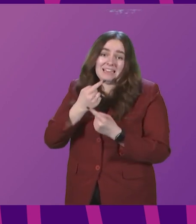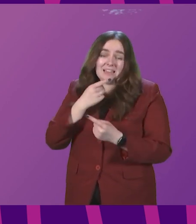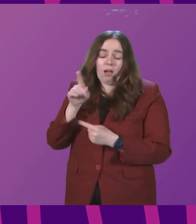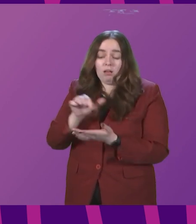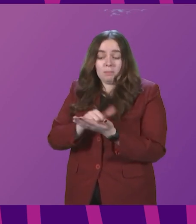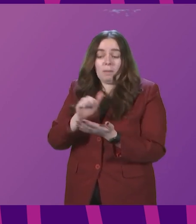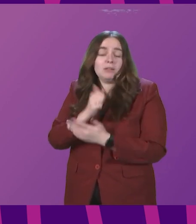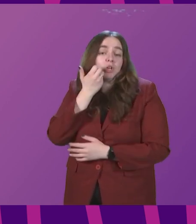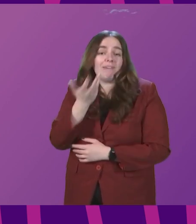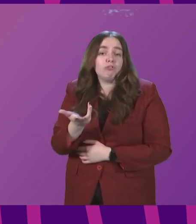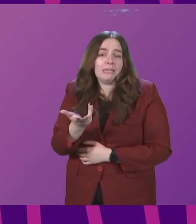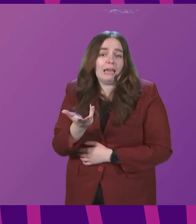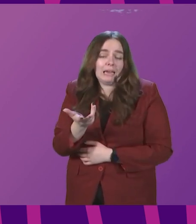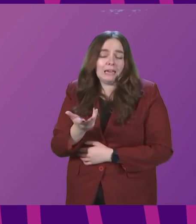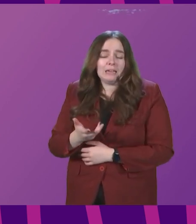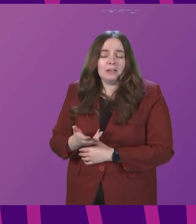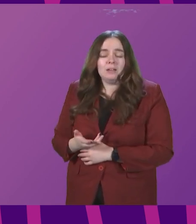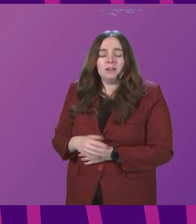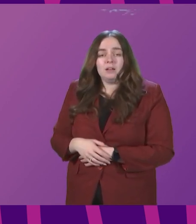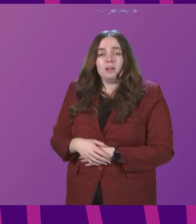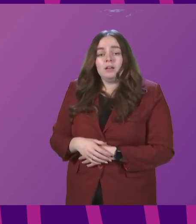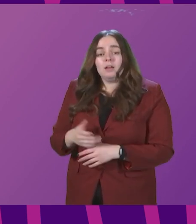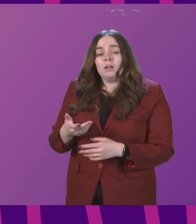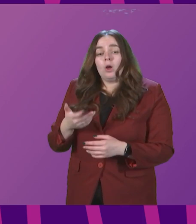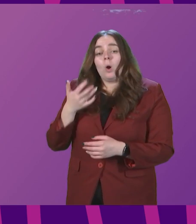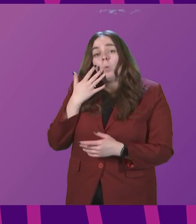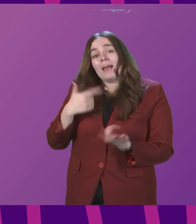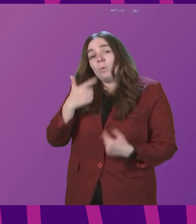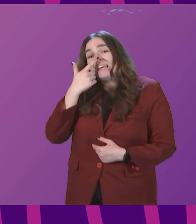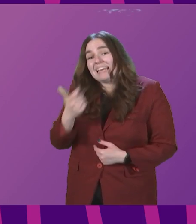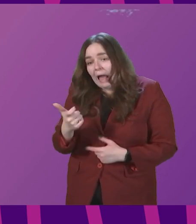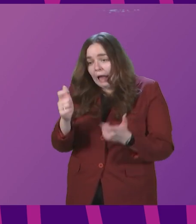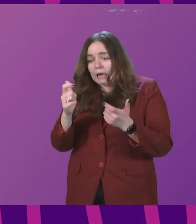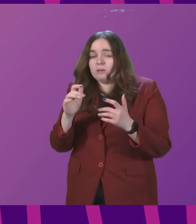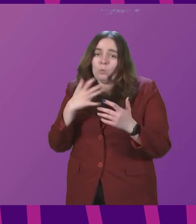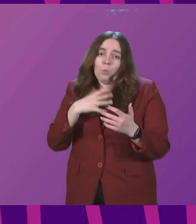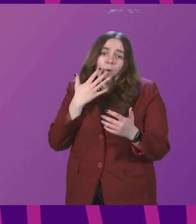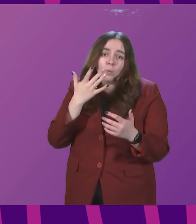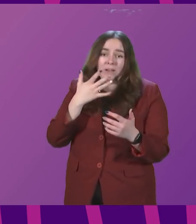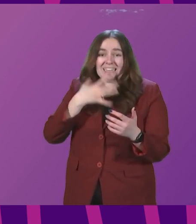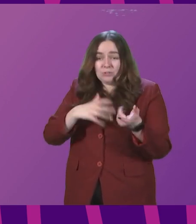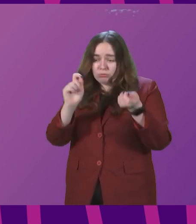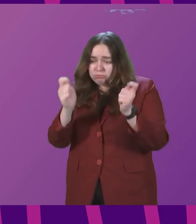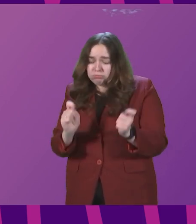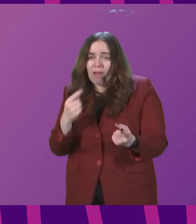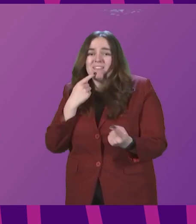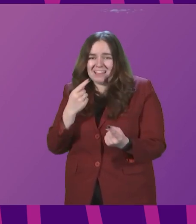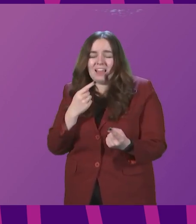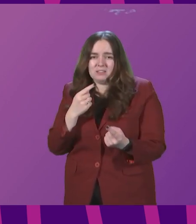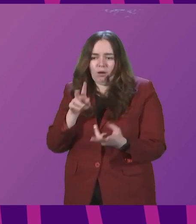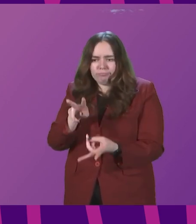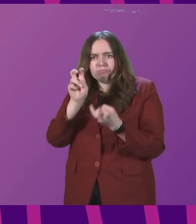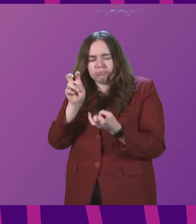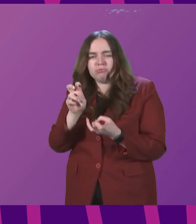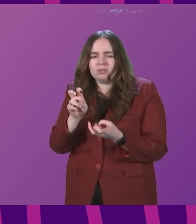every single day. When we can and need to augment that data, that is what has happened. I have set out today the